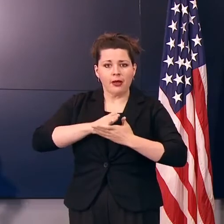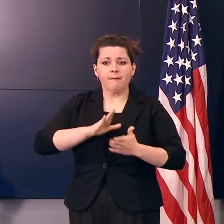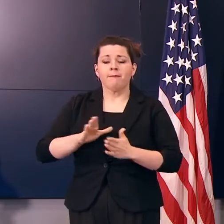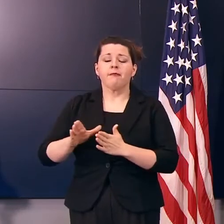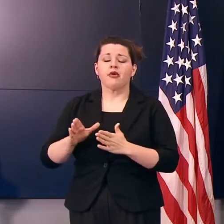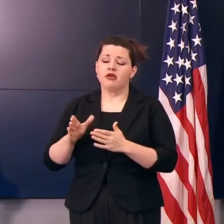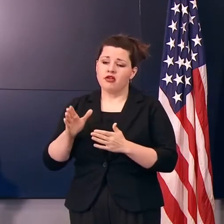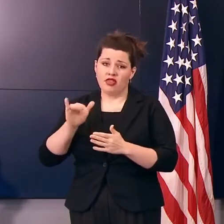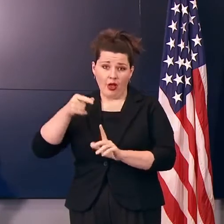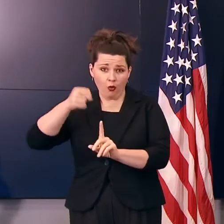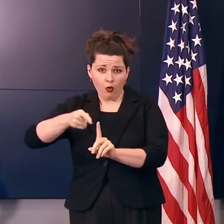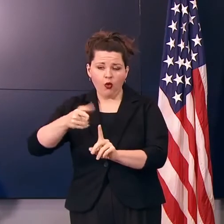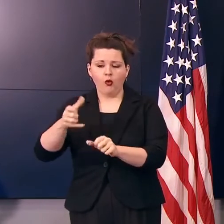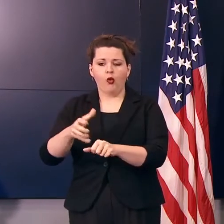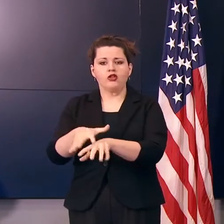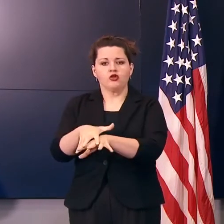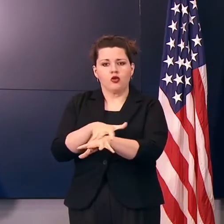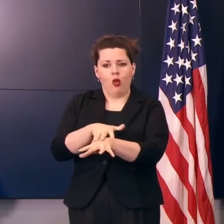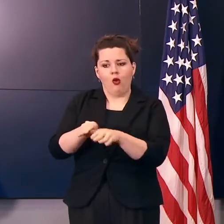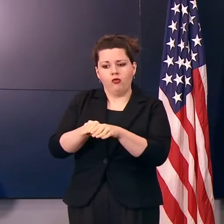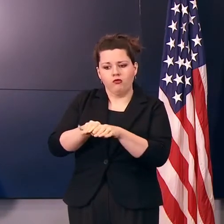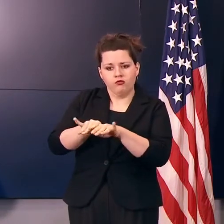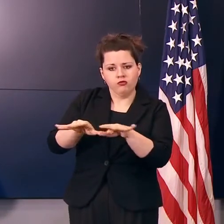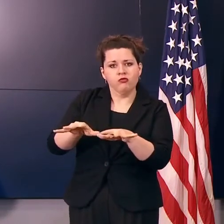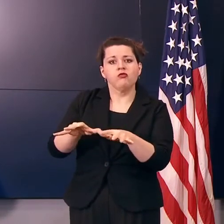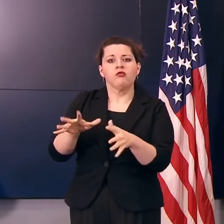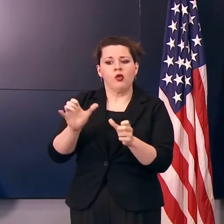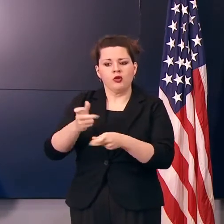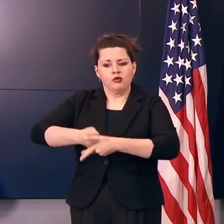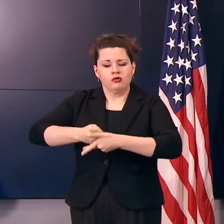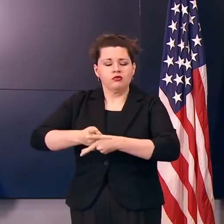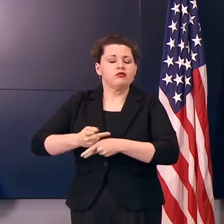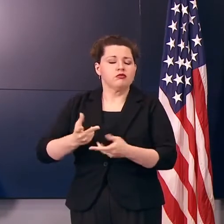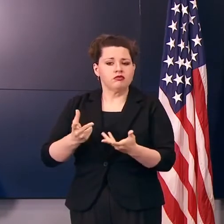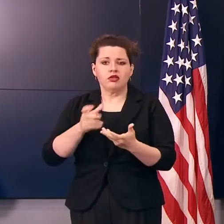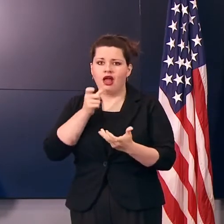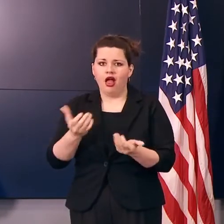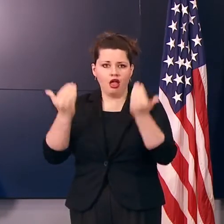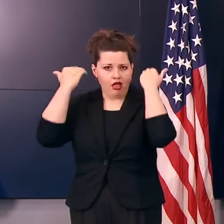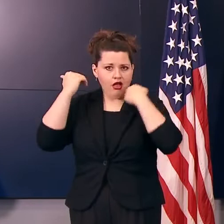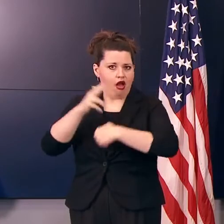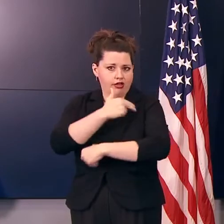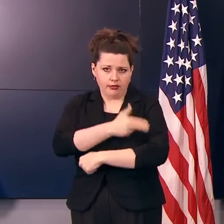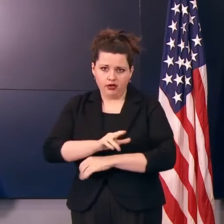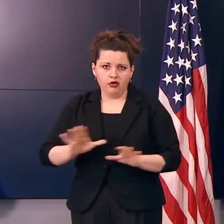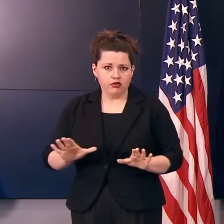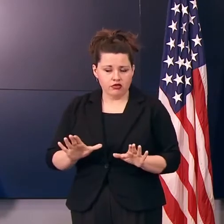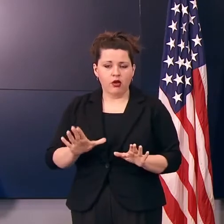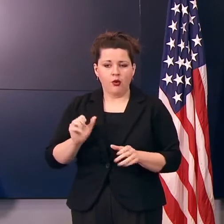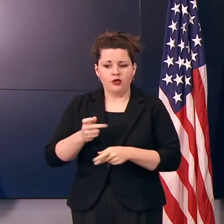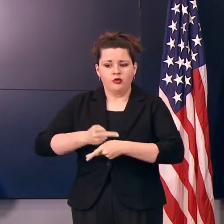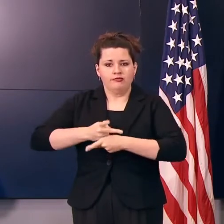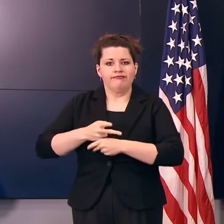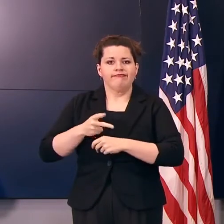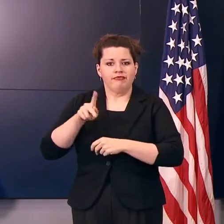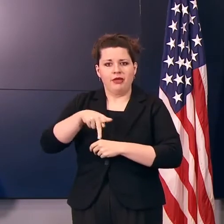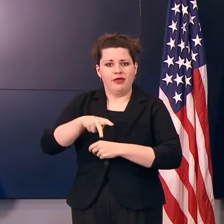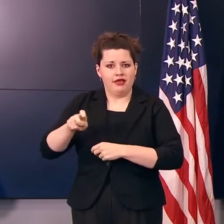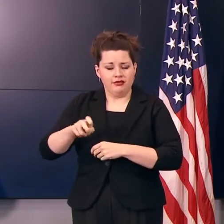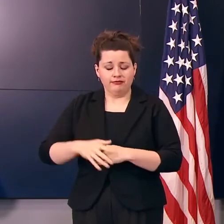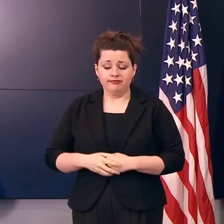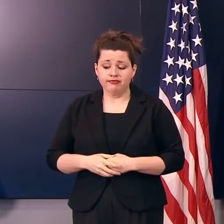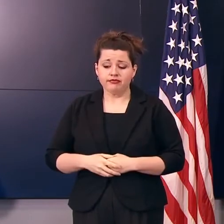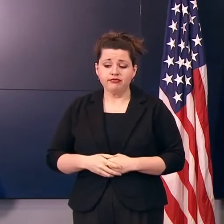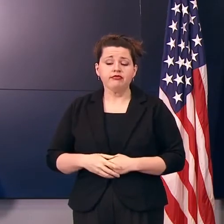to slow the spread of the virus, preserve critical health care resources, and prevent overwhelming our hospital systems. However,